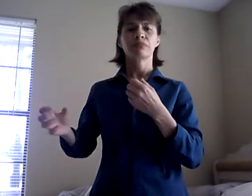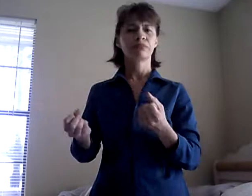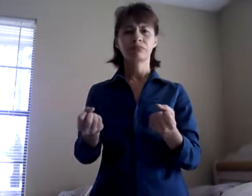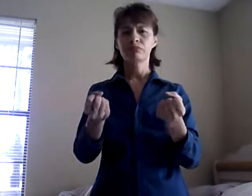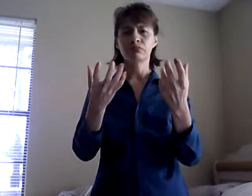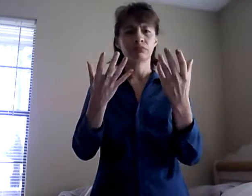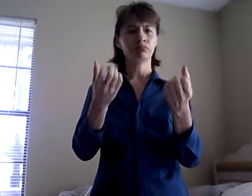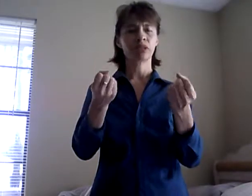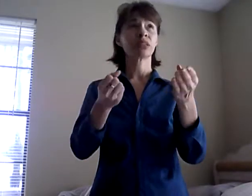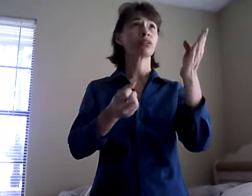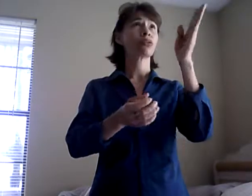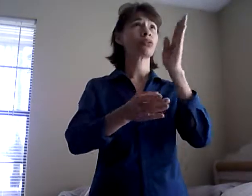profess to.